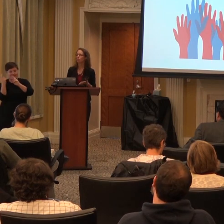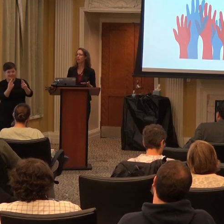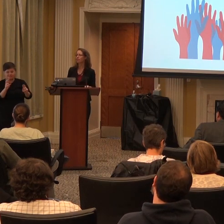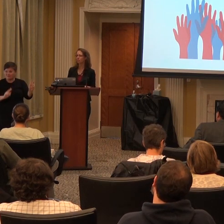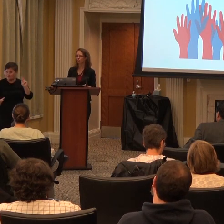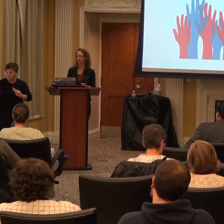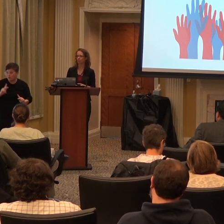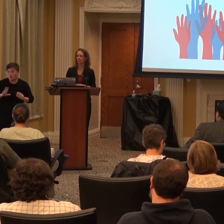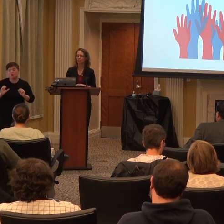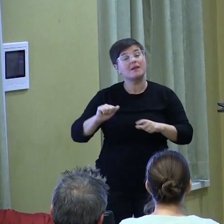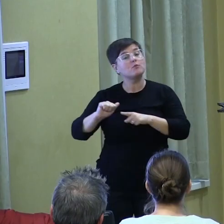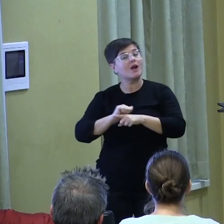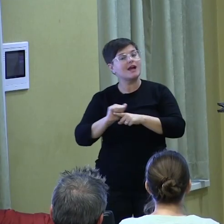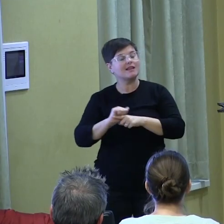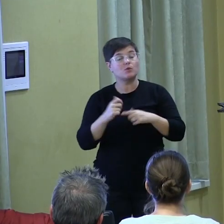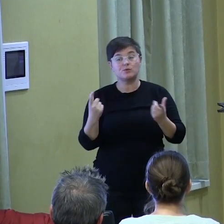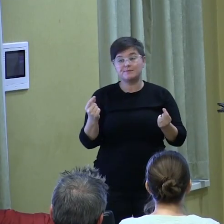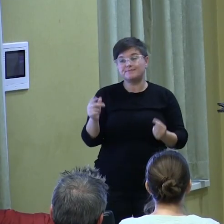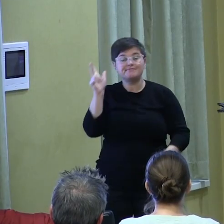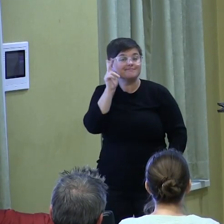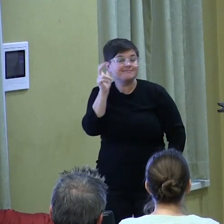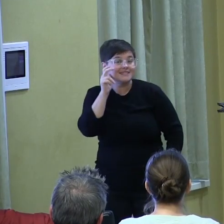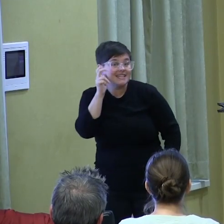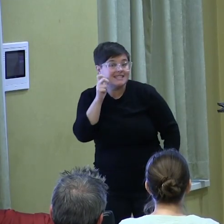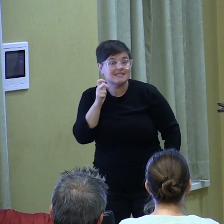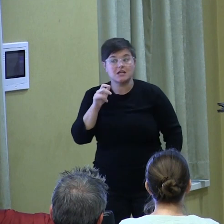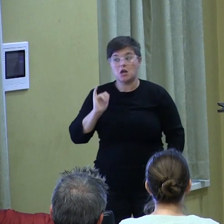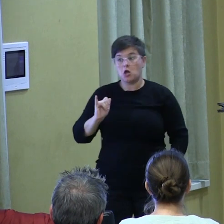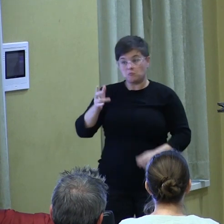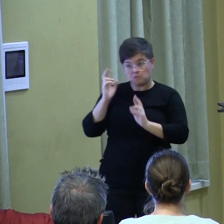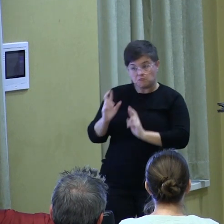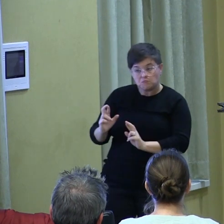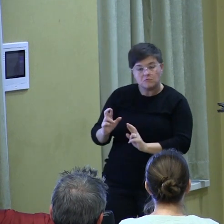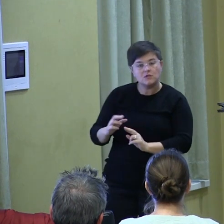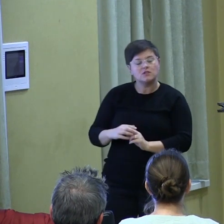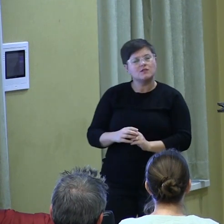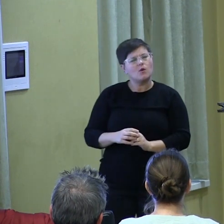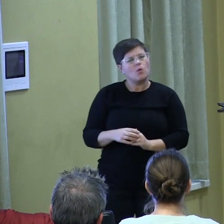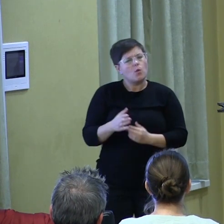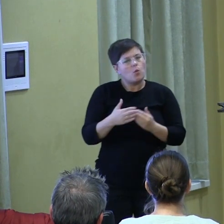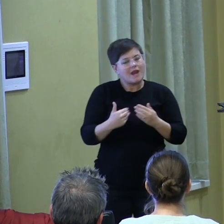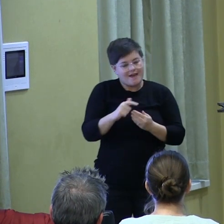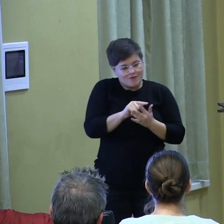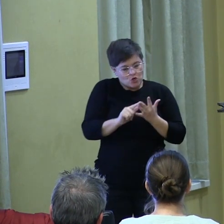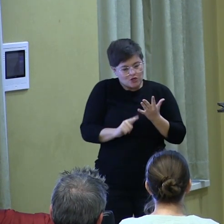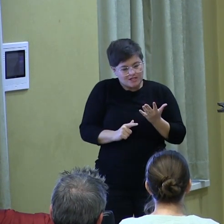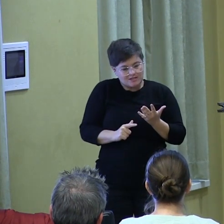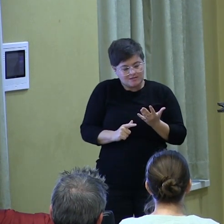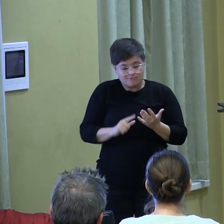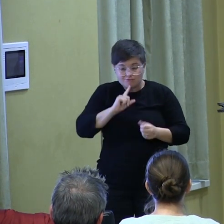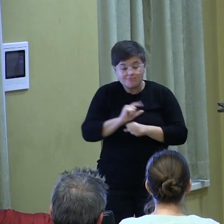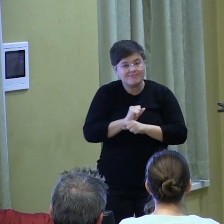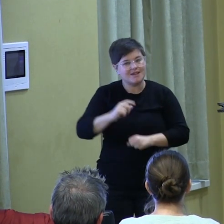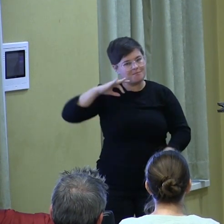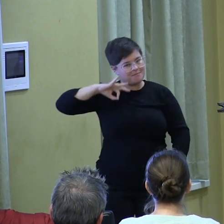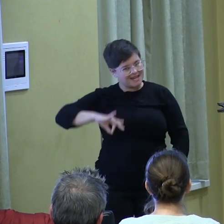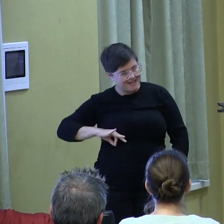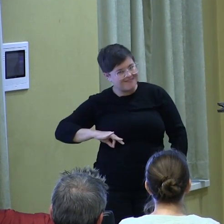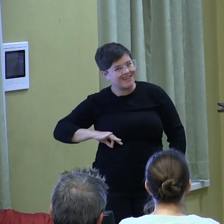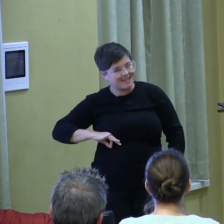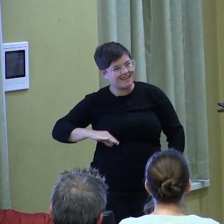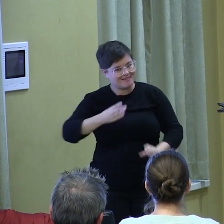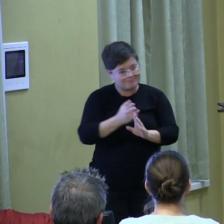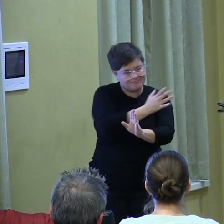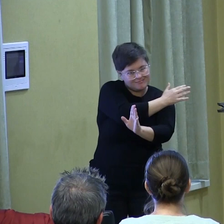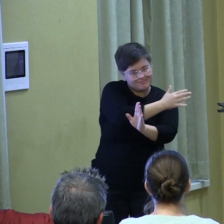They could be practices like listening. Things that have proven useful within our inquiry in the past to help us